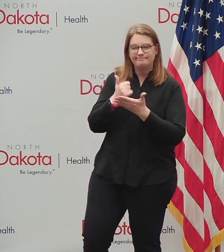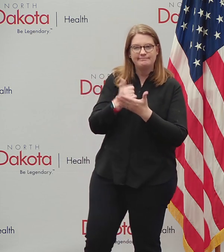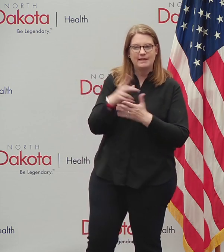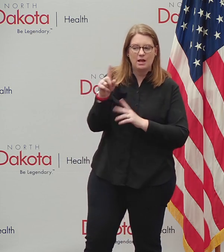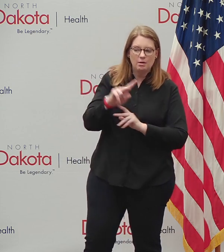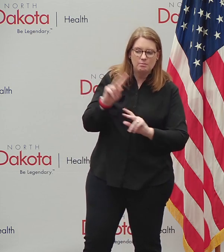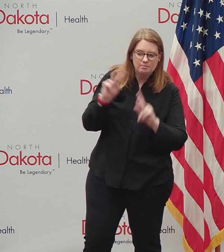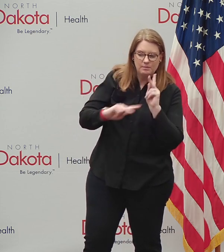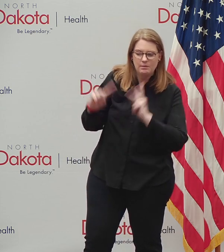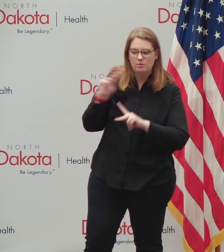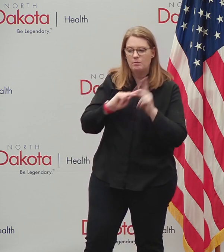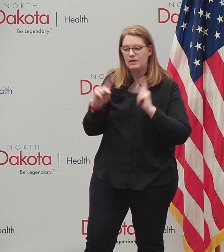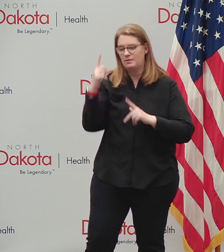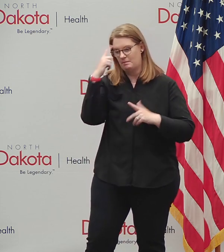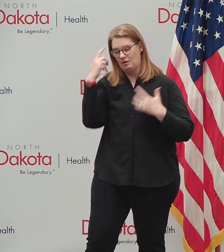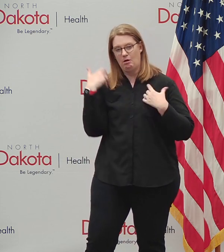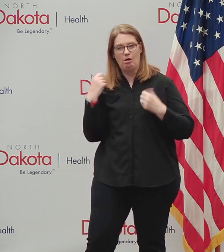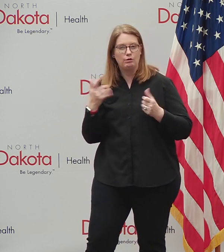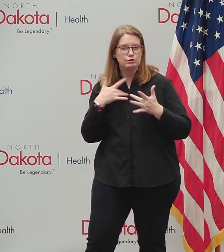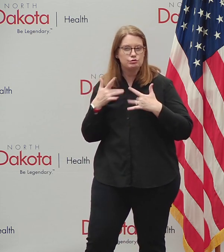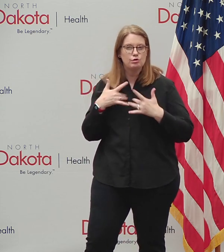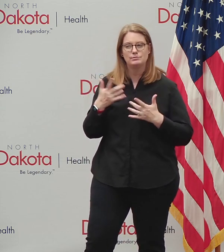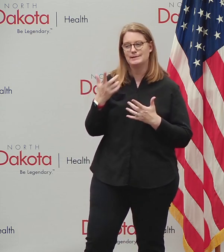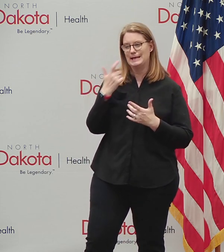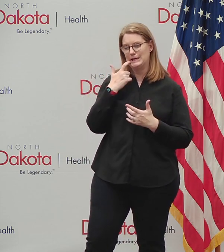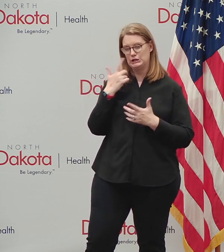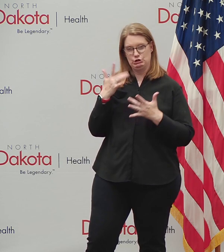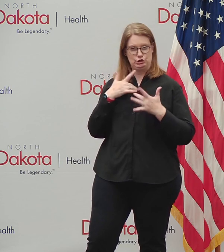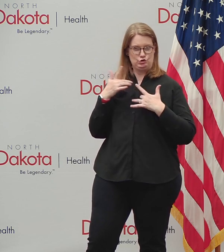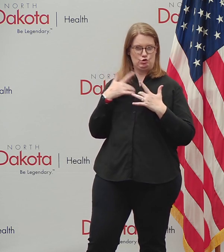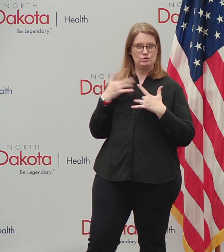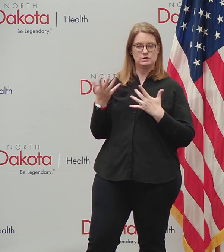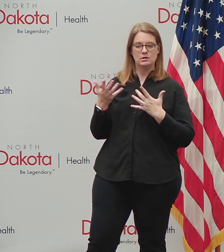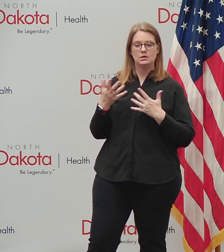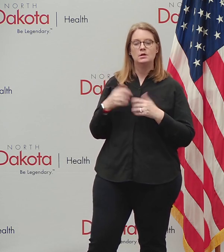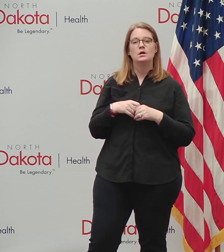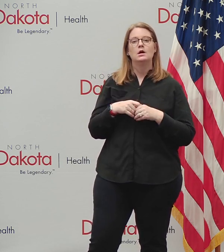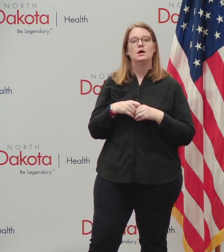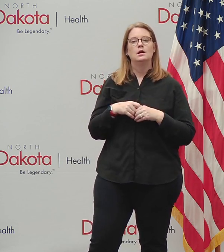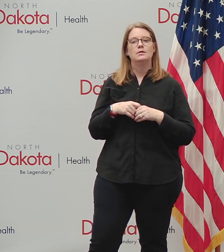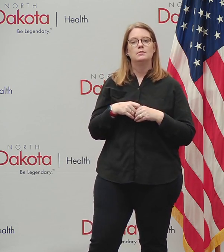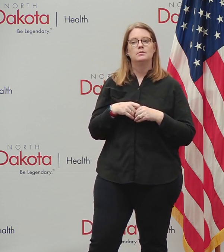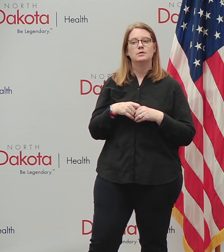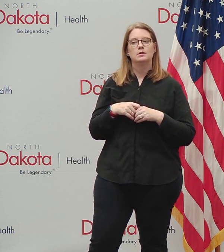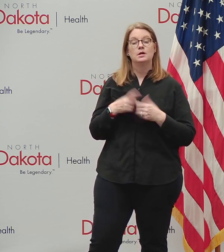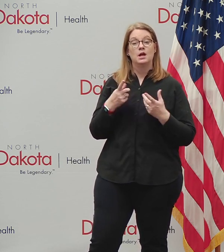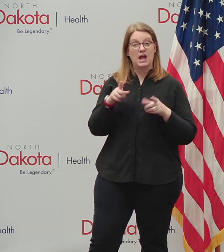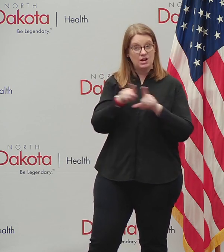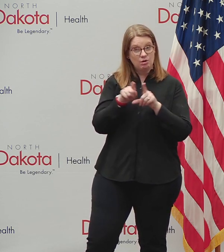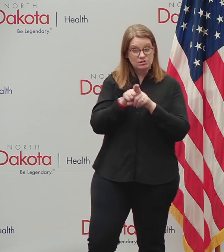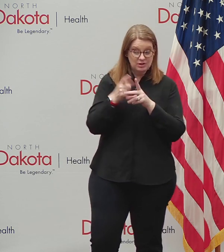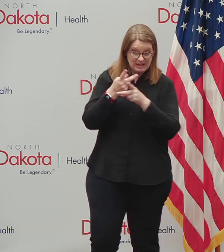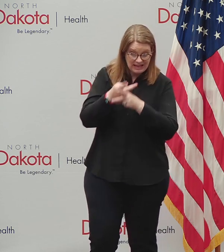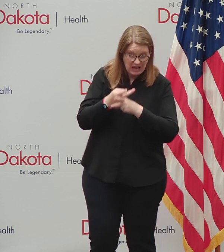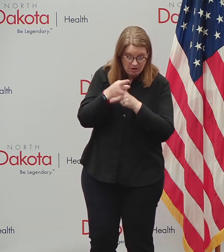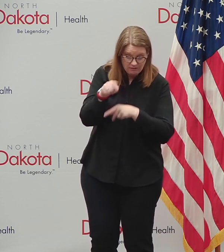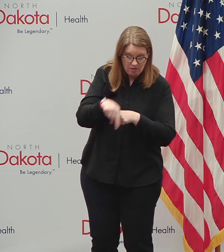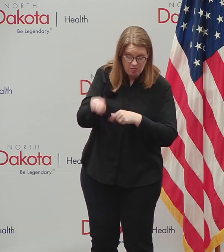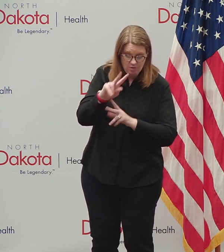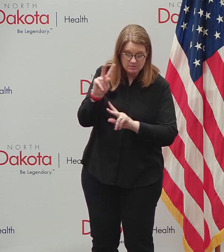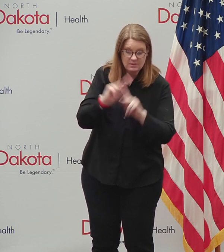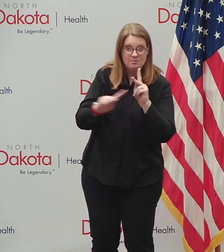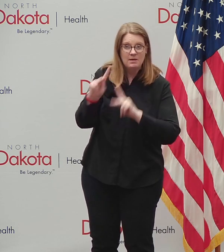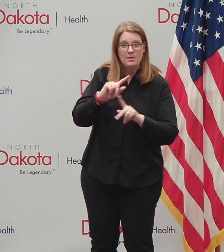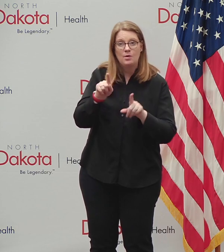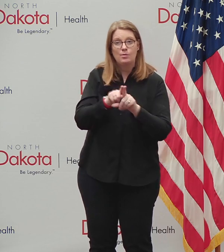concerns. And providing care to others as a caregiver can lead to stress, anxiety, fear, and other strong